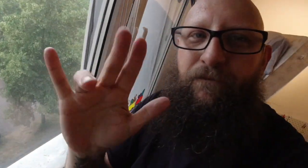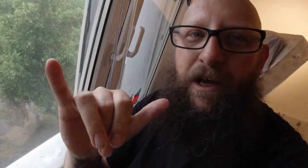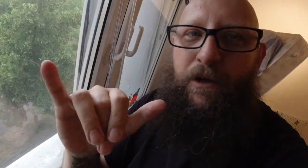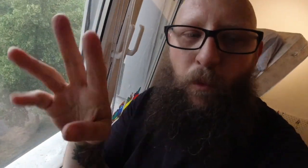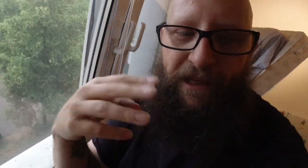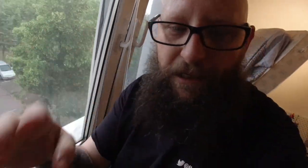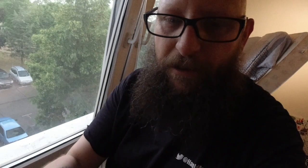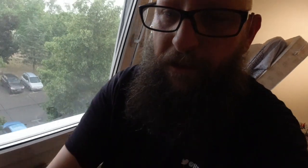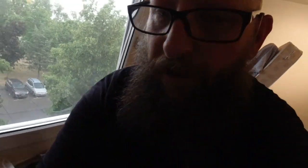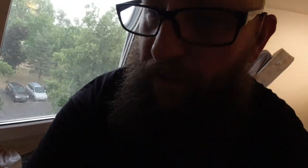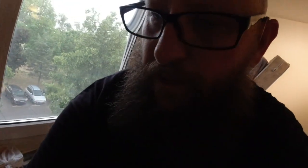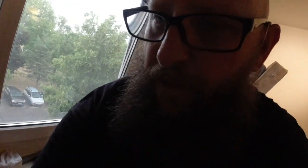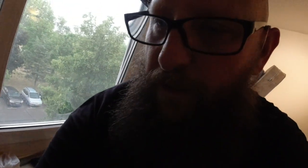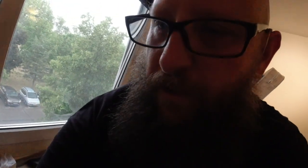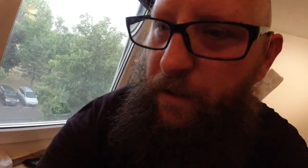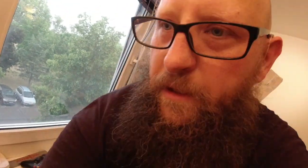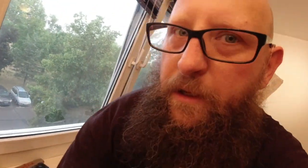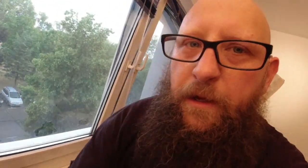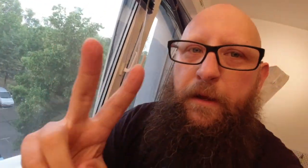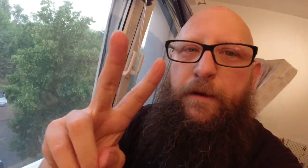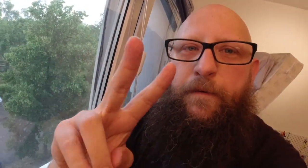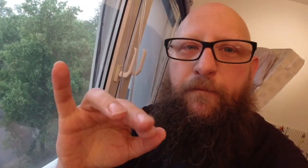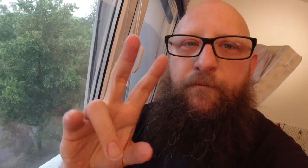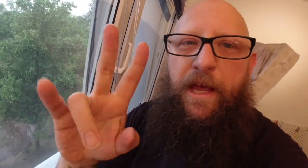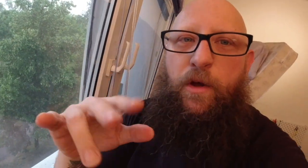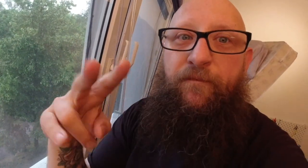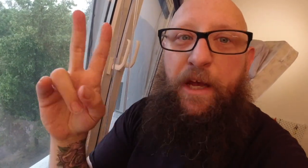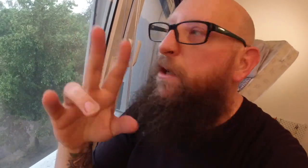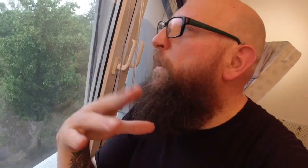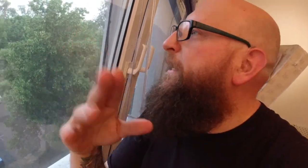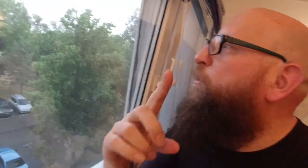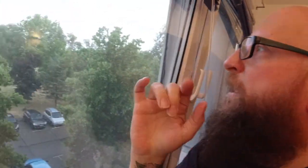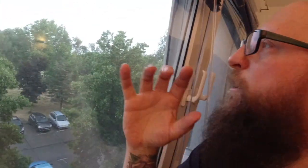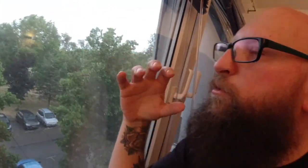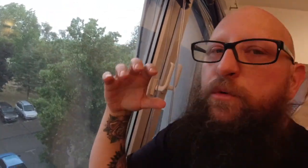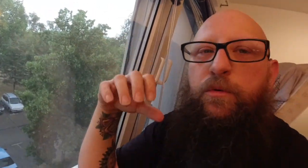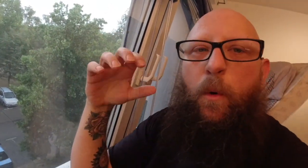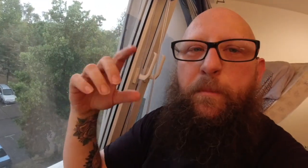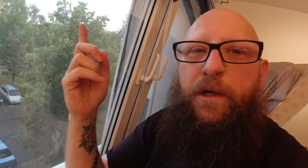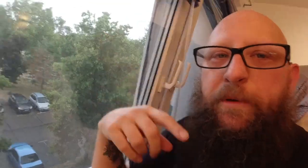Very windy, very, very windy, look at the storm coming.